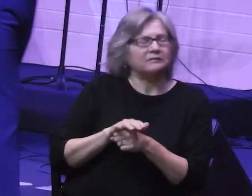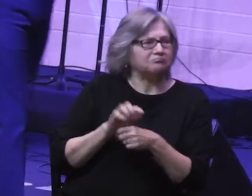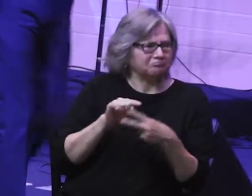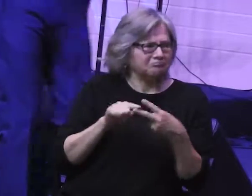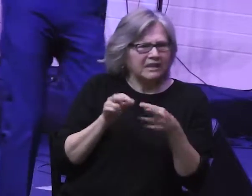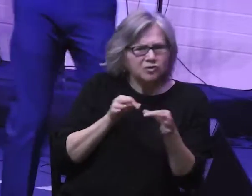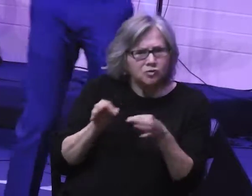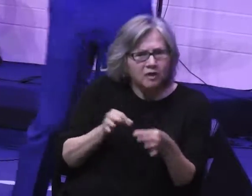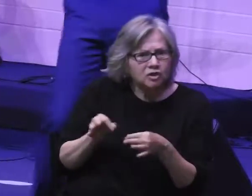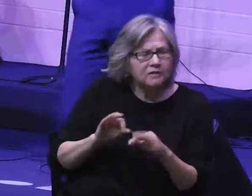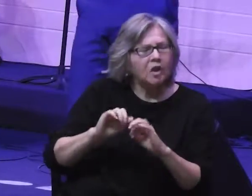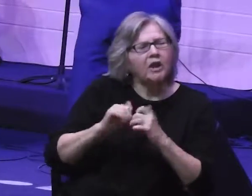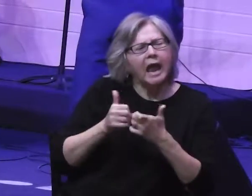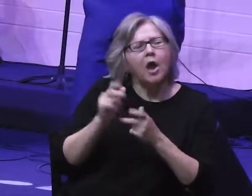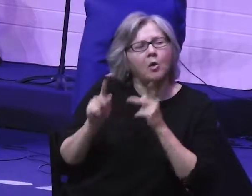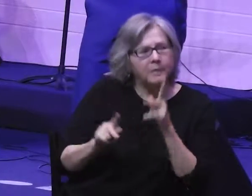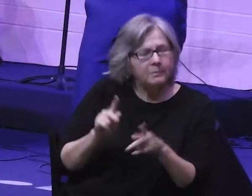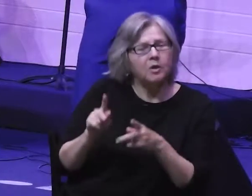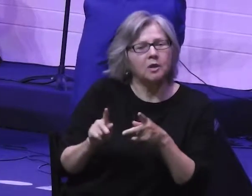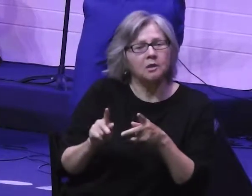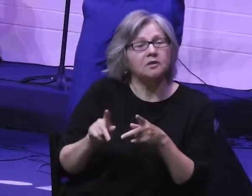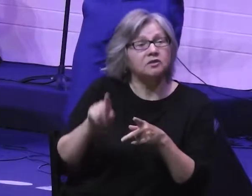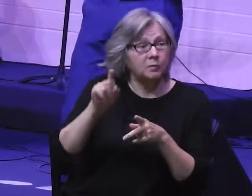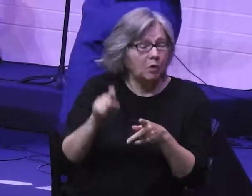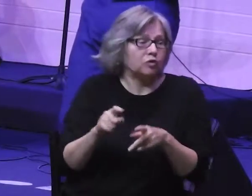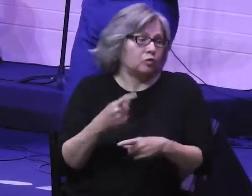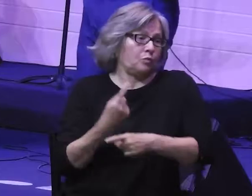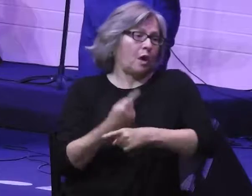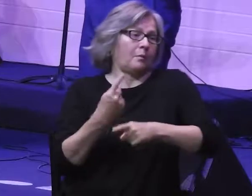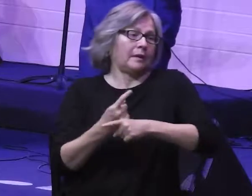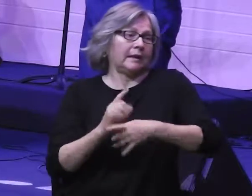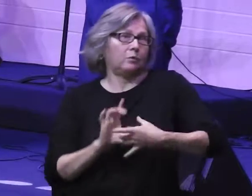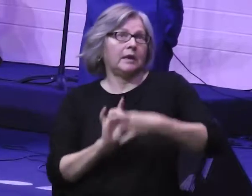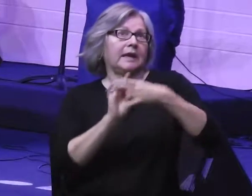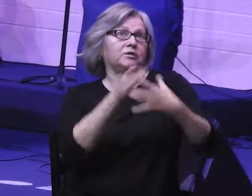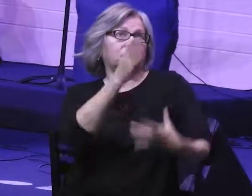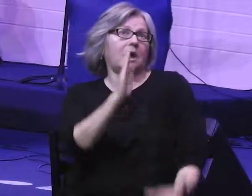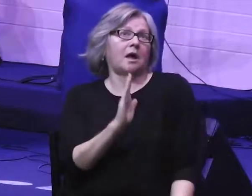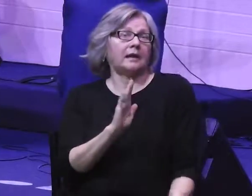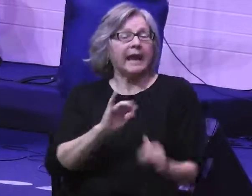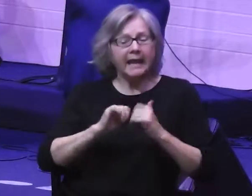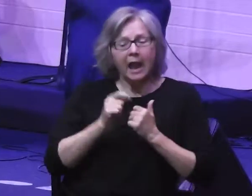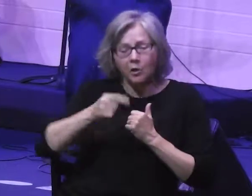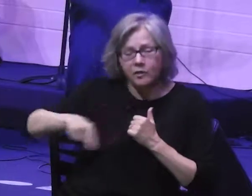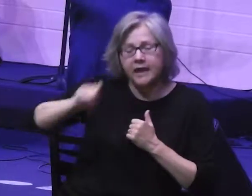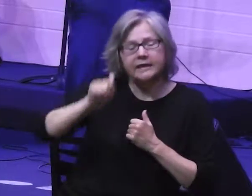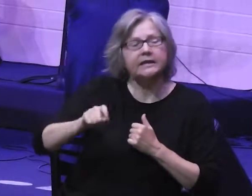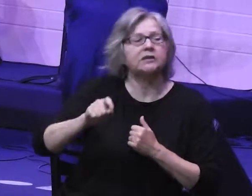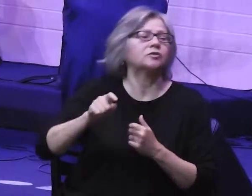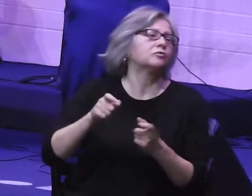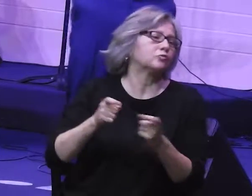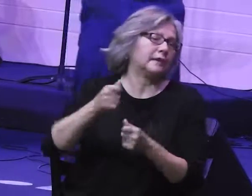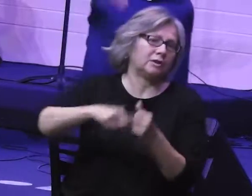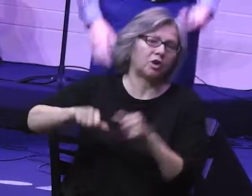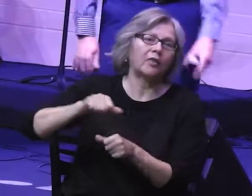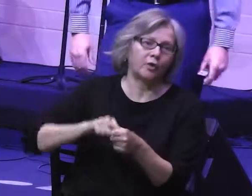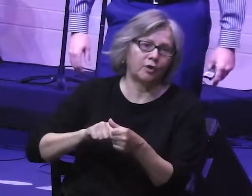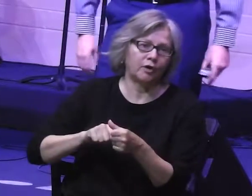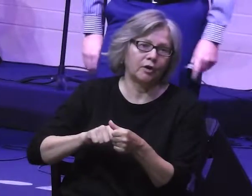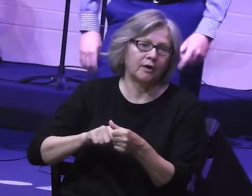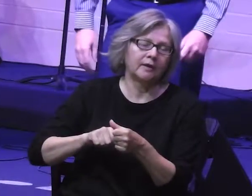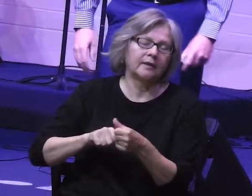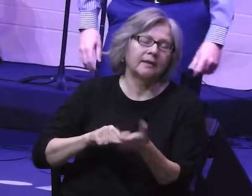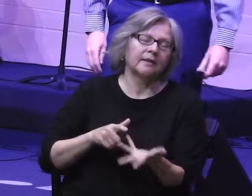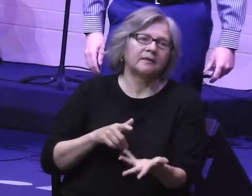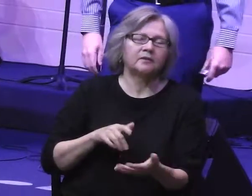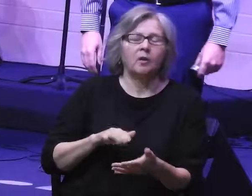were instructions about how people are to properly relate to God and how they're to treat each other. You could just sort